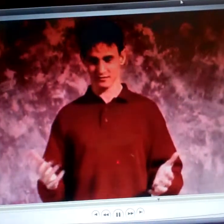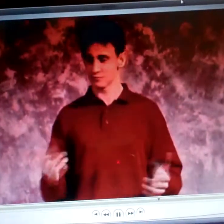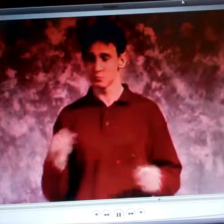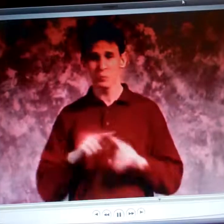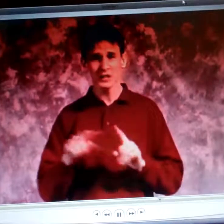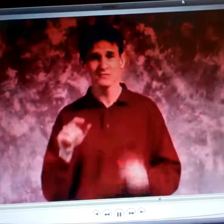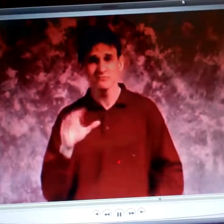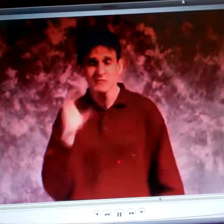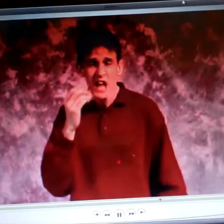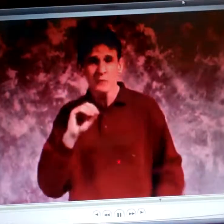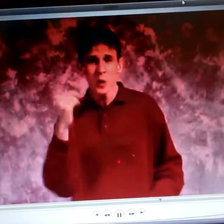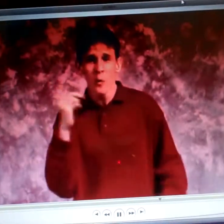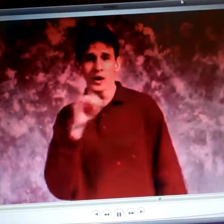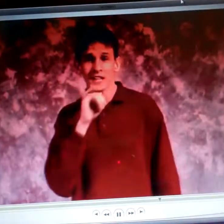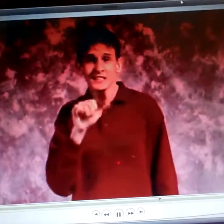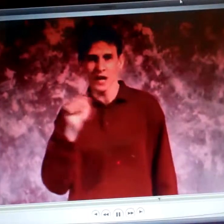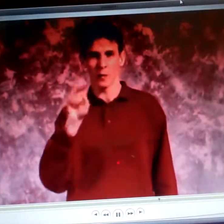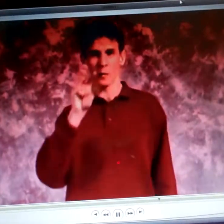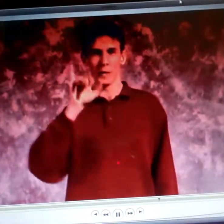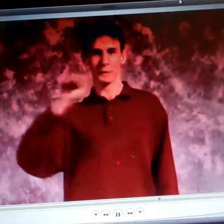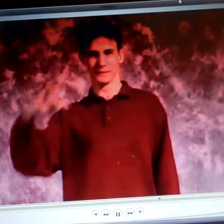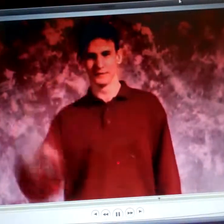And this was painful, but it was still fun.